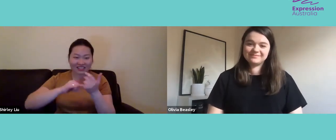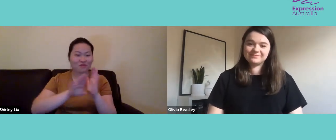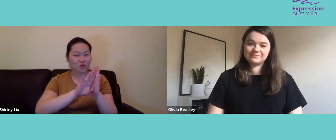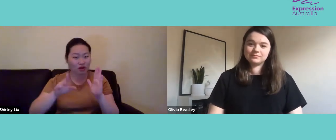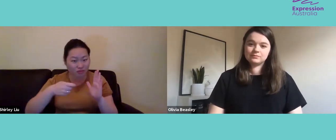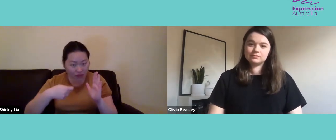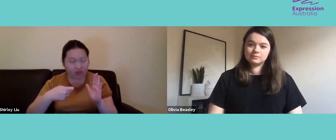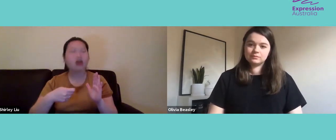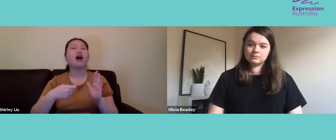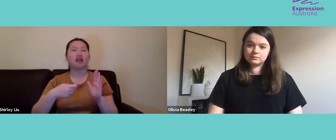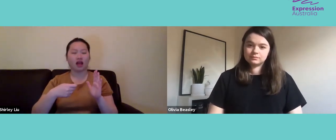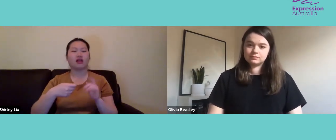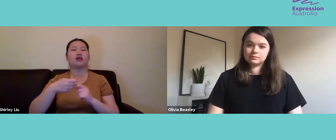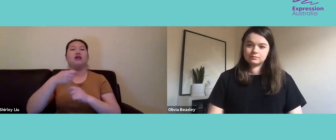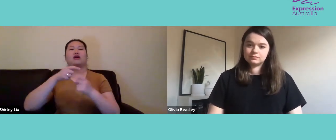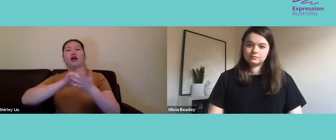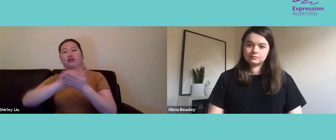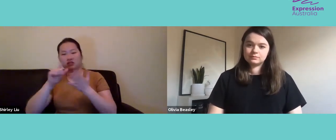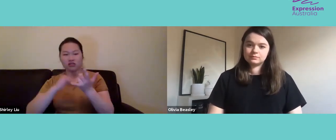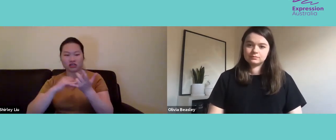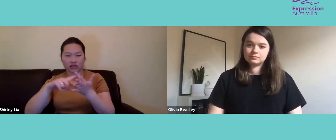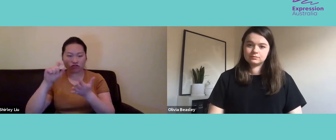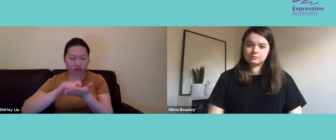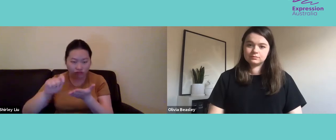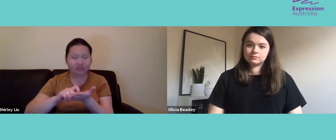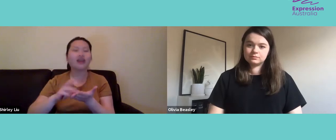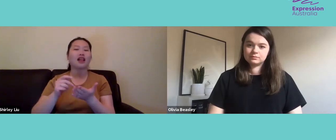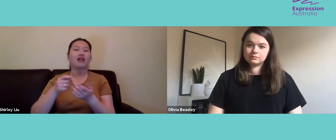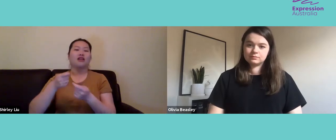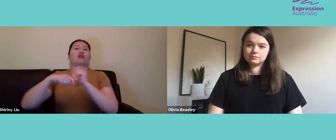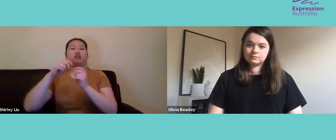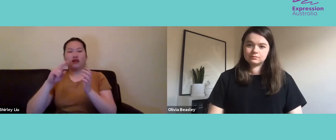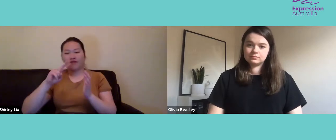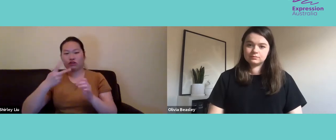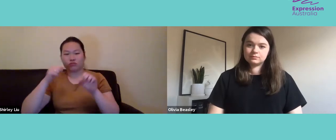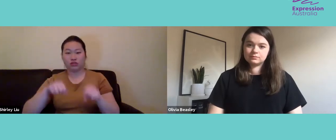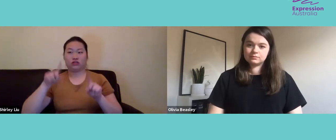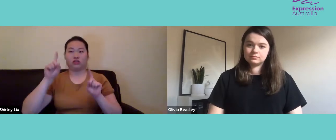2015. I originally was on the board. I became secretary and then I became vice president